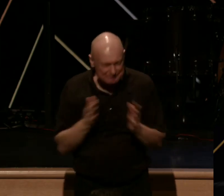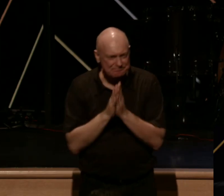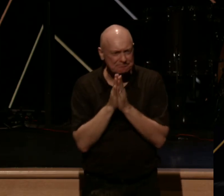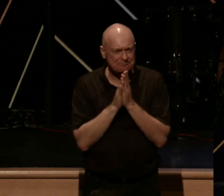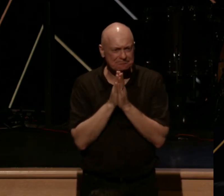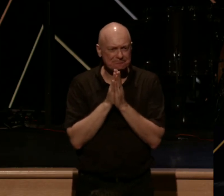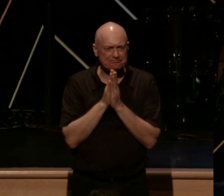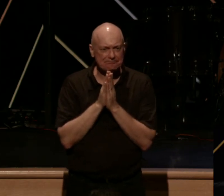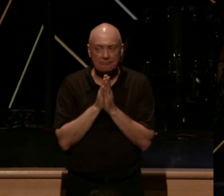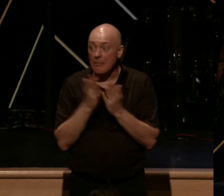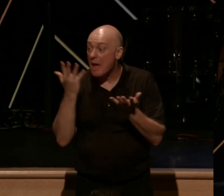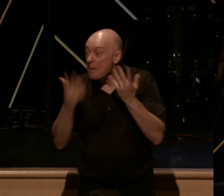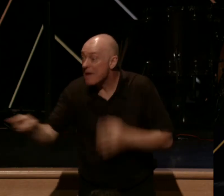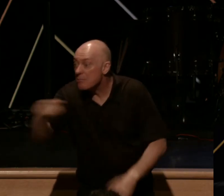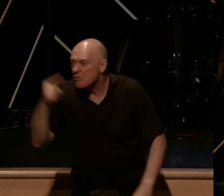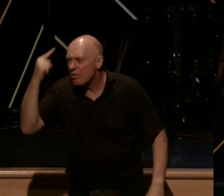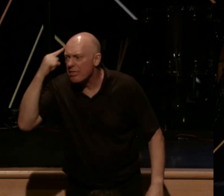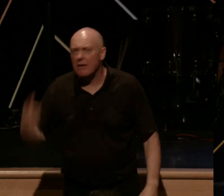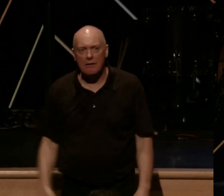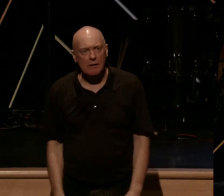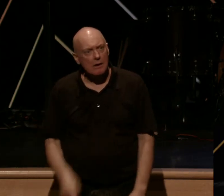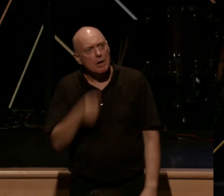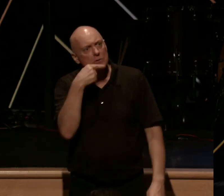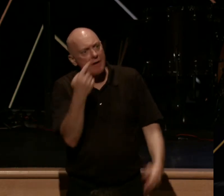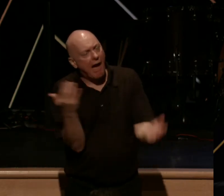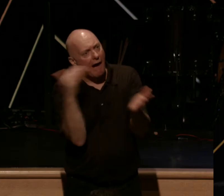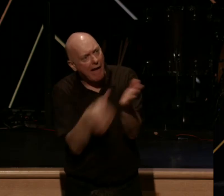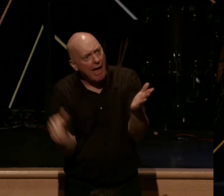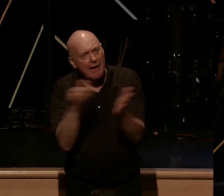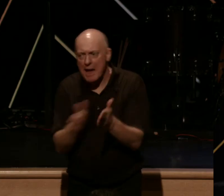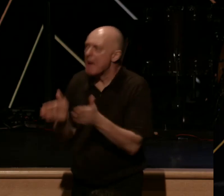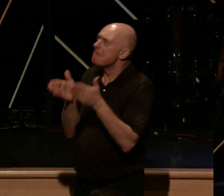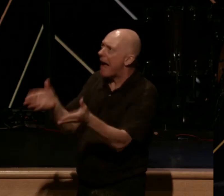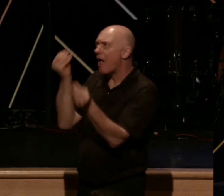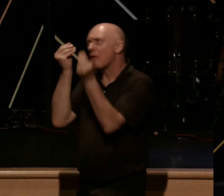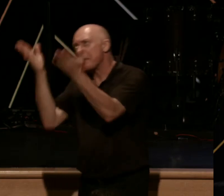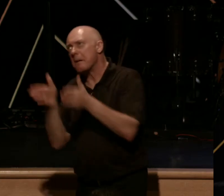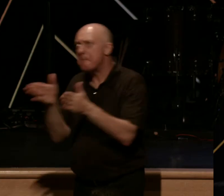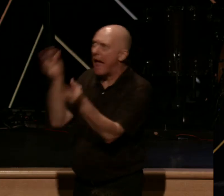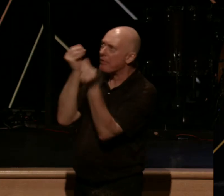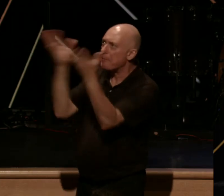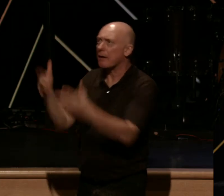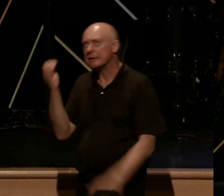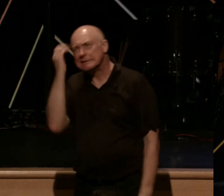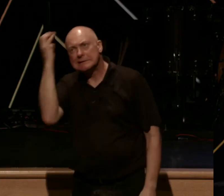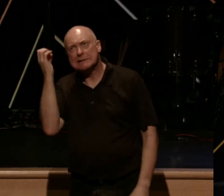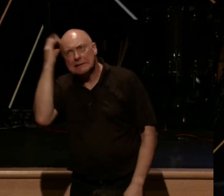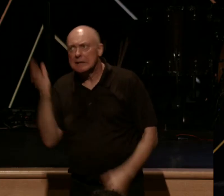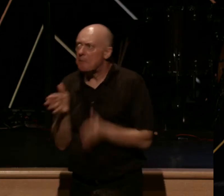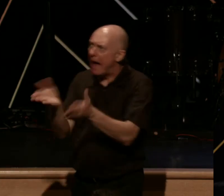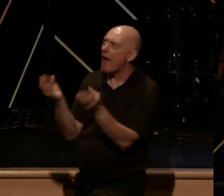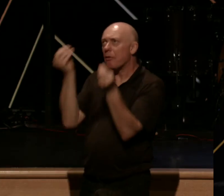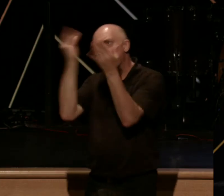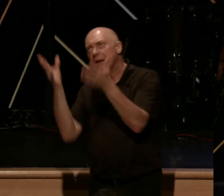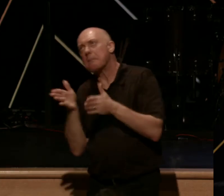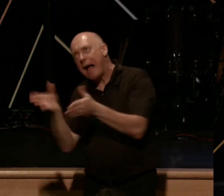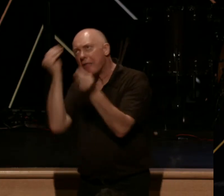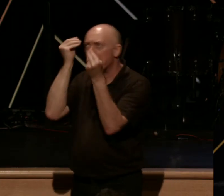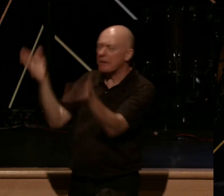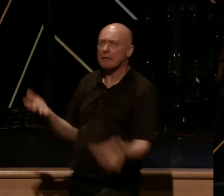And maybe you're thinking to yourself, you keep saying this path of obedience thing. It's kind of getting irritating. This path of obedience, what is that? It's